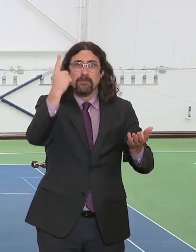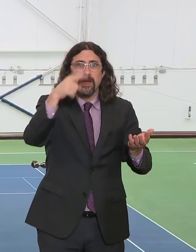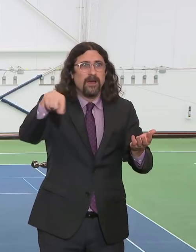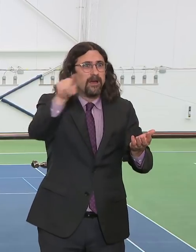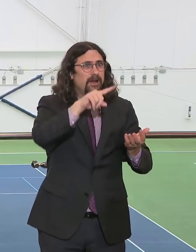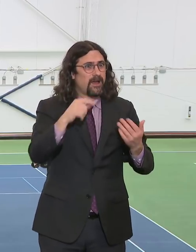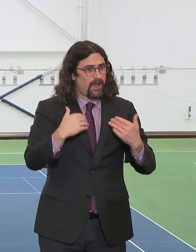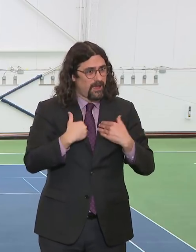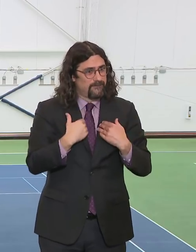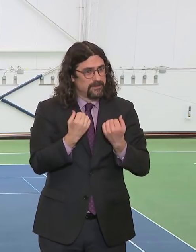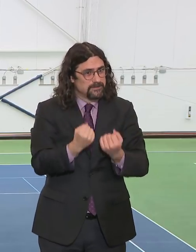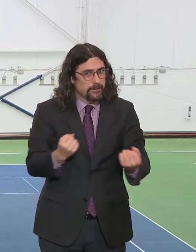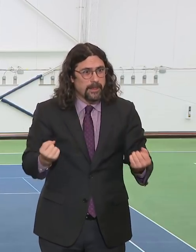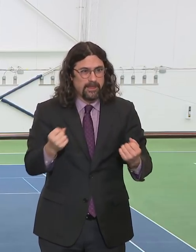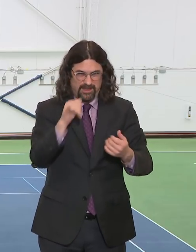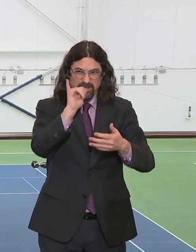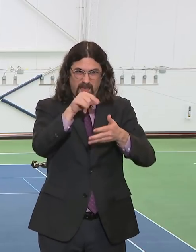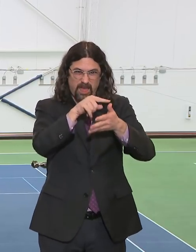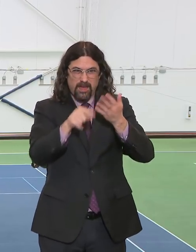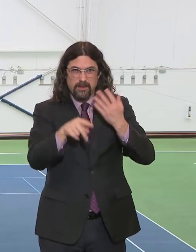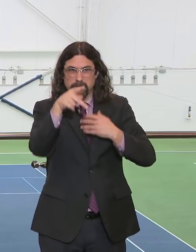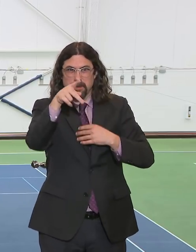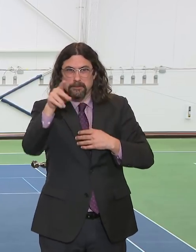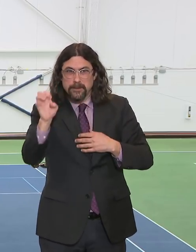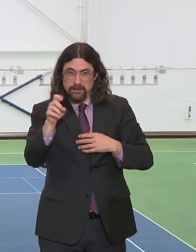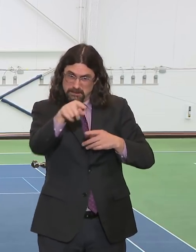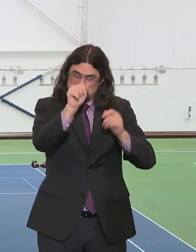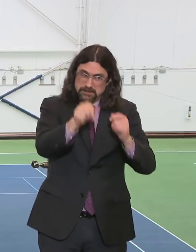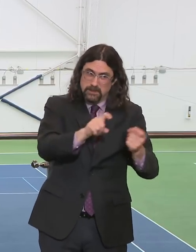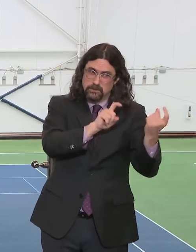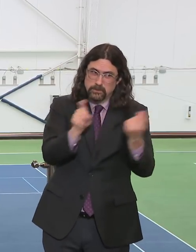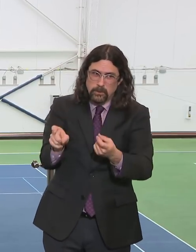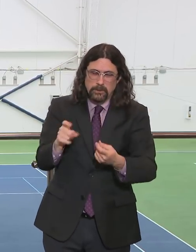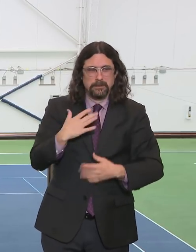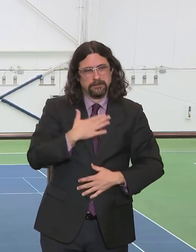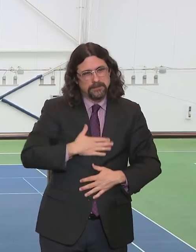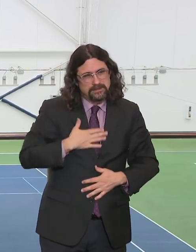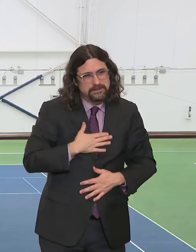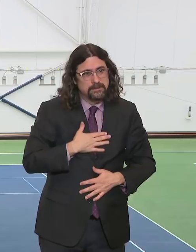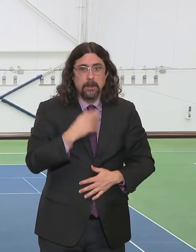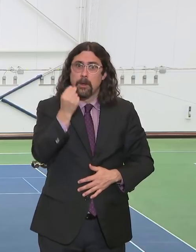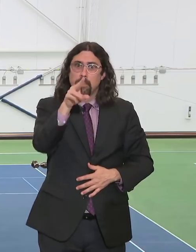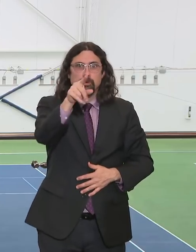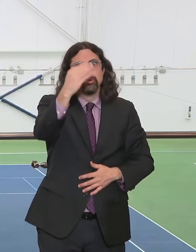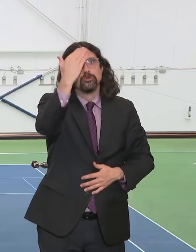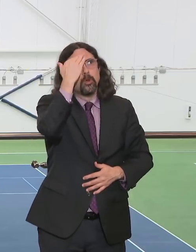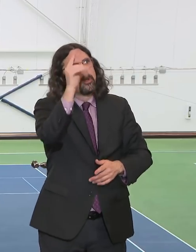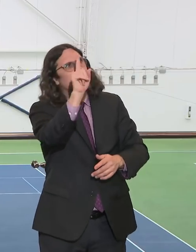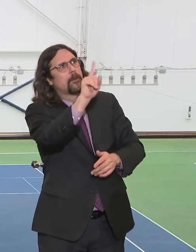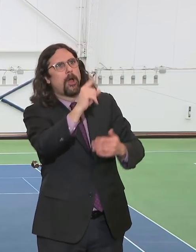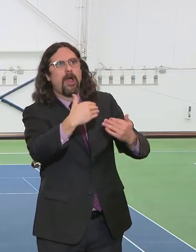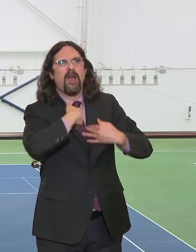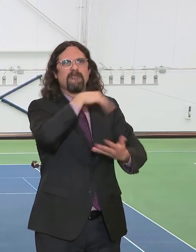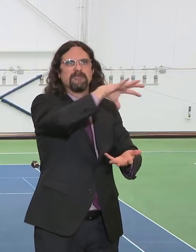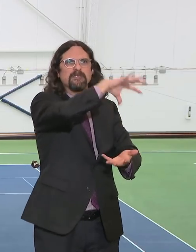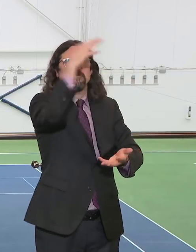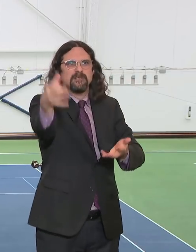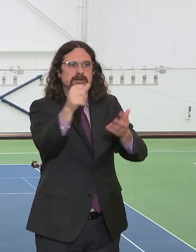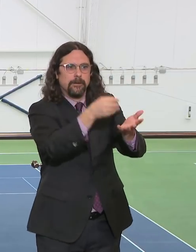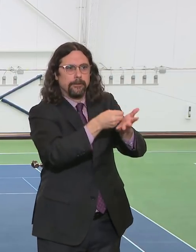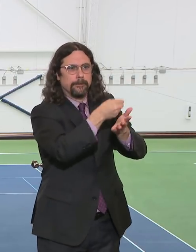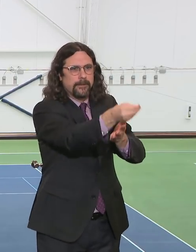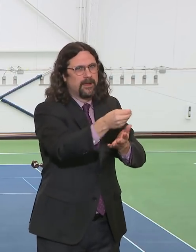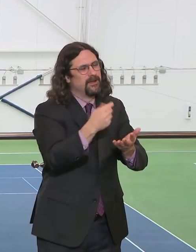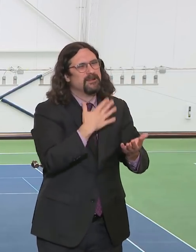or has a truly reliable source for these supplies. We need them. And again, if you can donate to this effort,